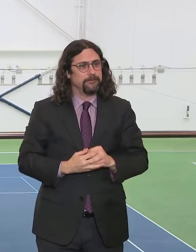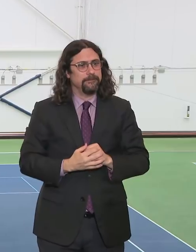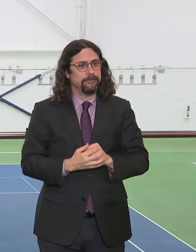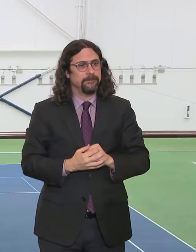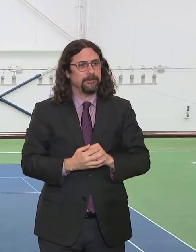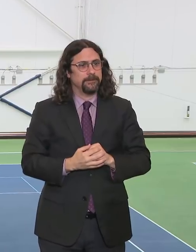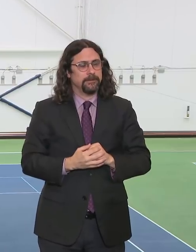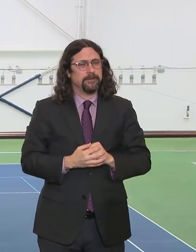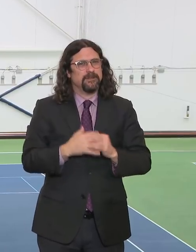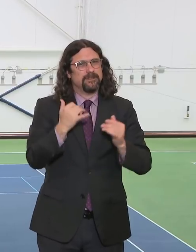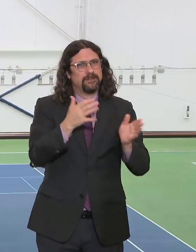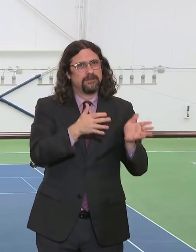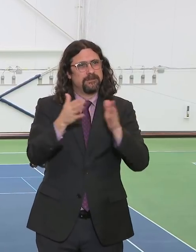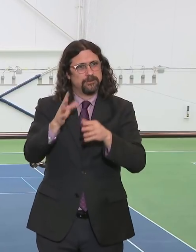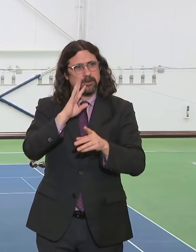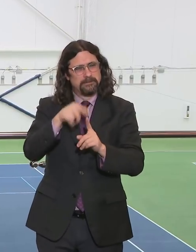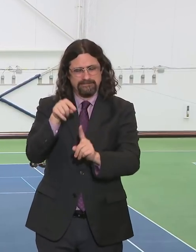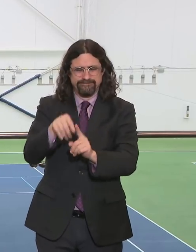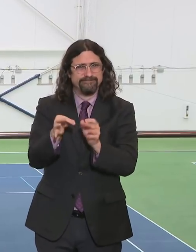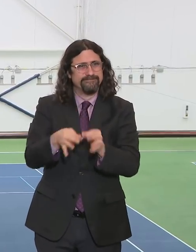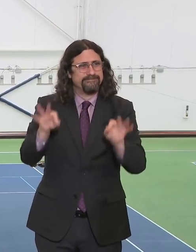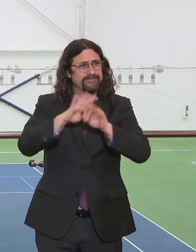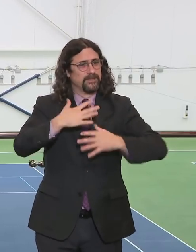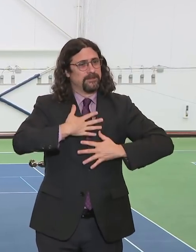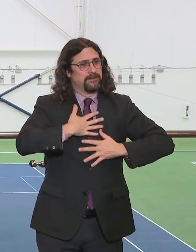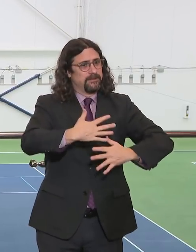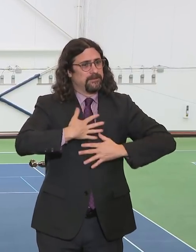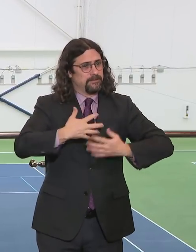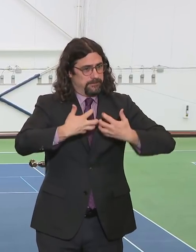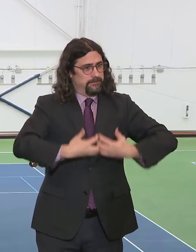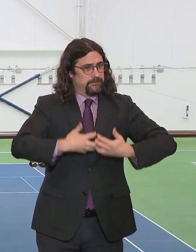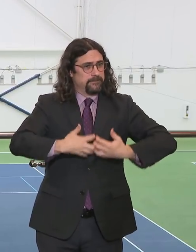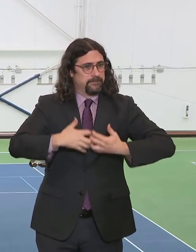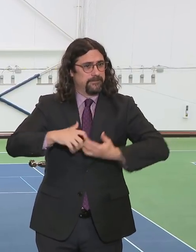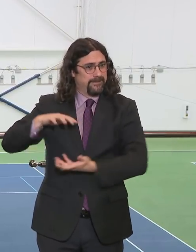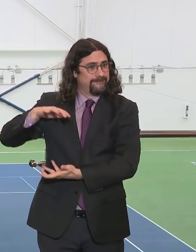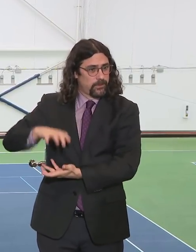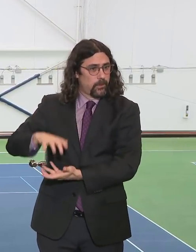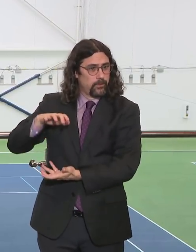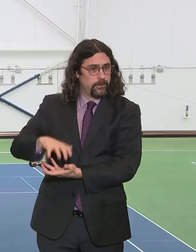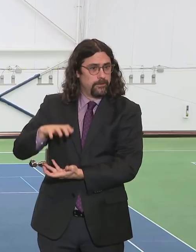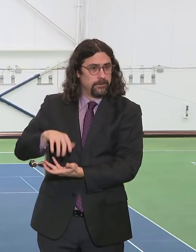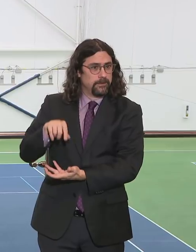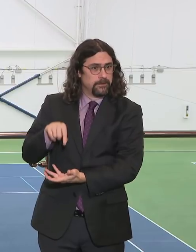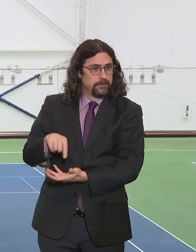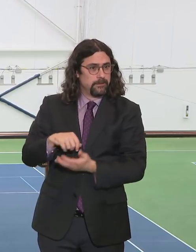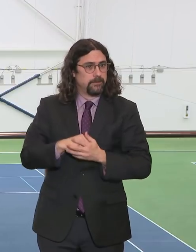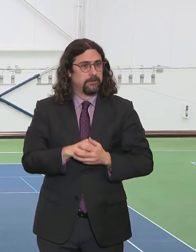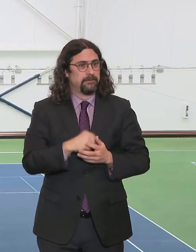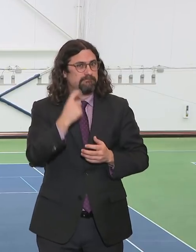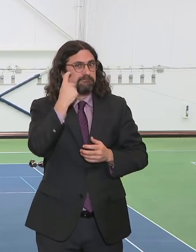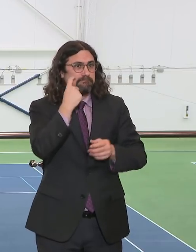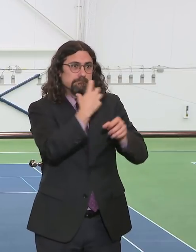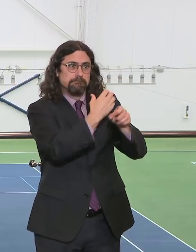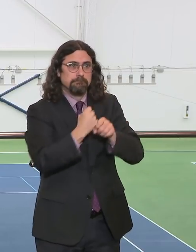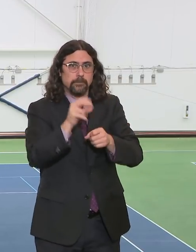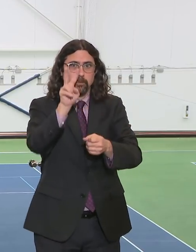it up. 2,500 ventilators came into New York City. That is amazing. But we're going to need a lot more and we're going to need them soon.